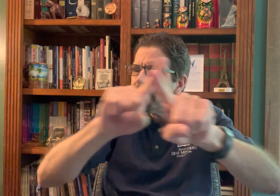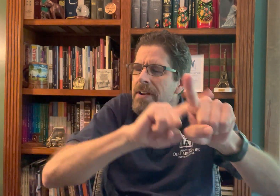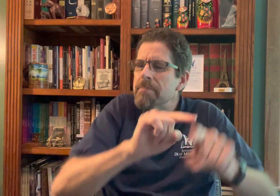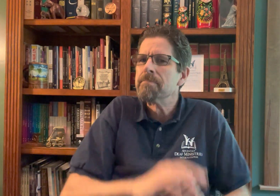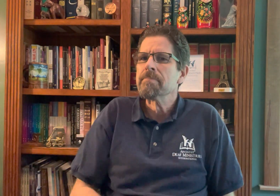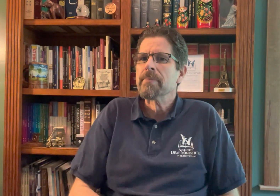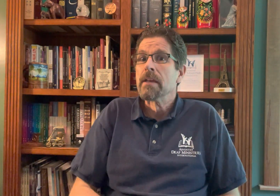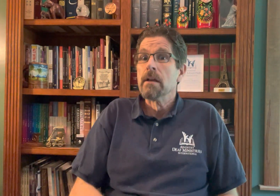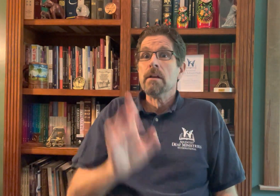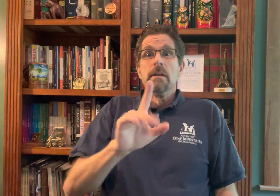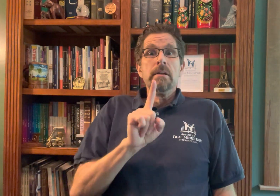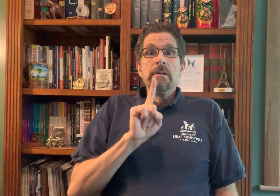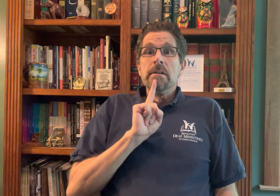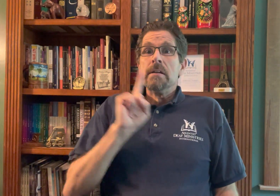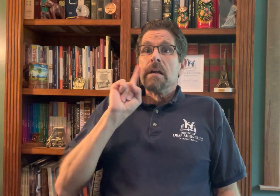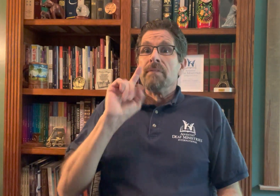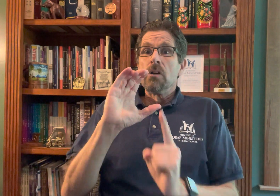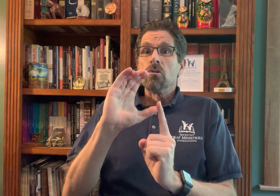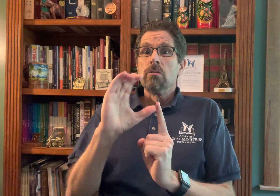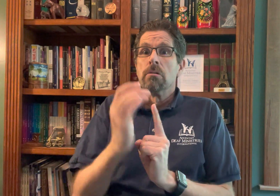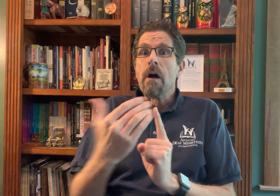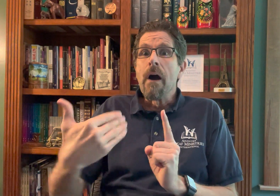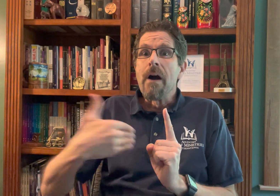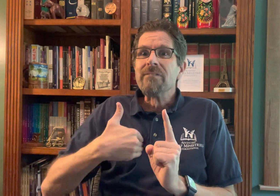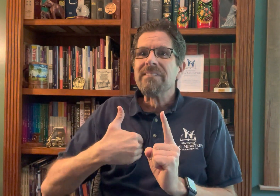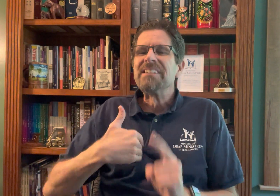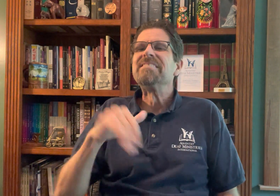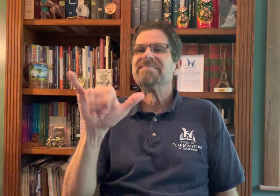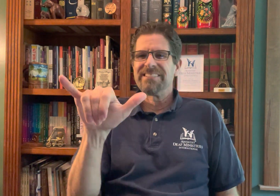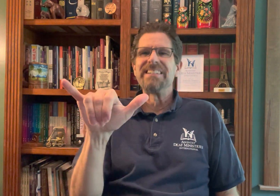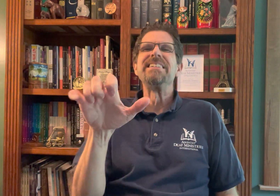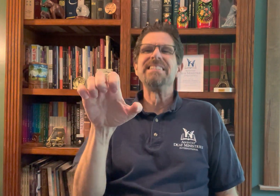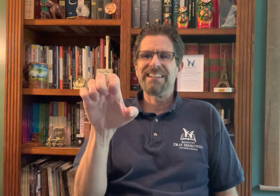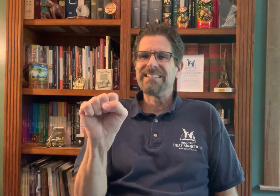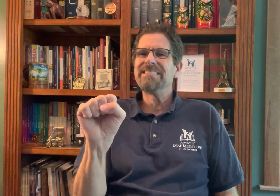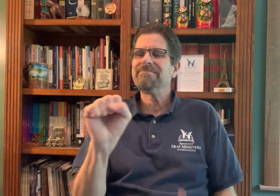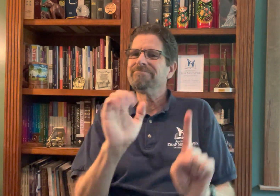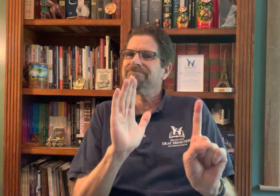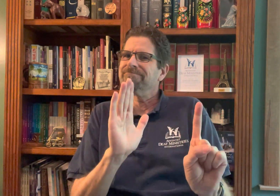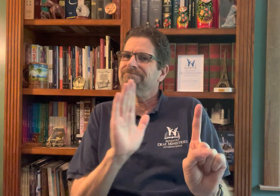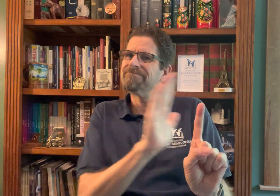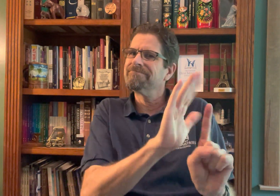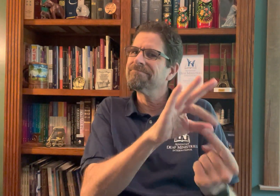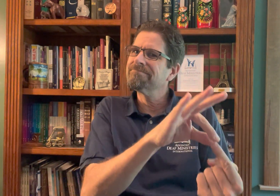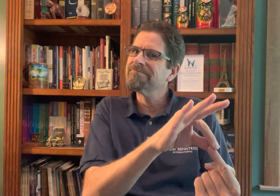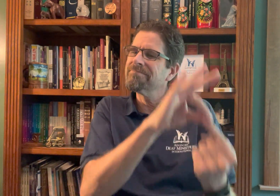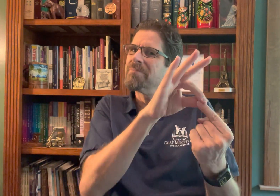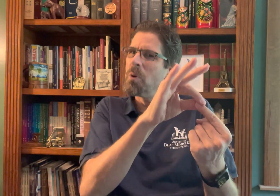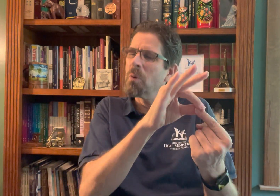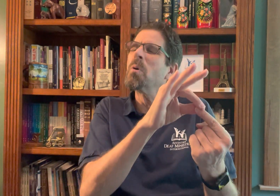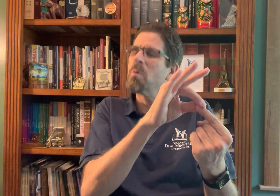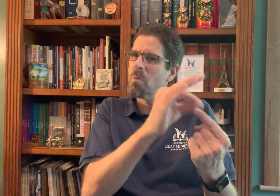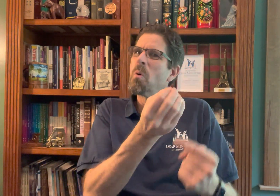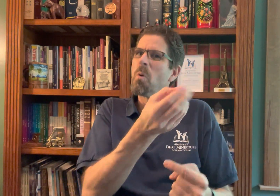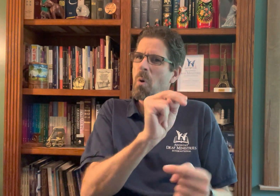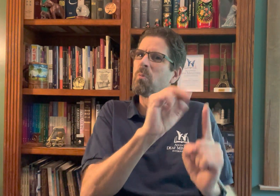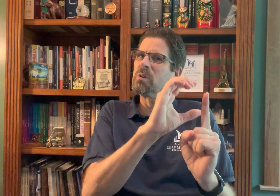And just as there are different cultures around the world, the deaf are among